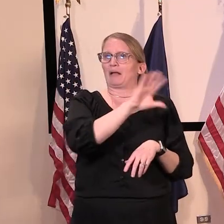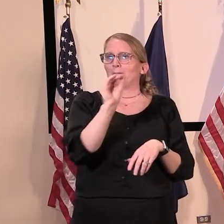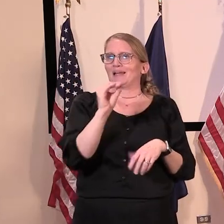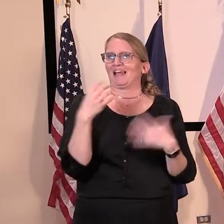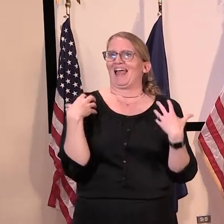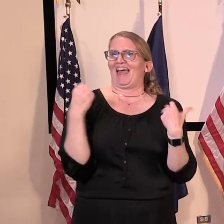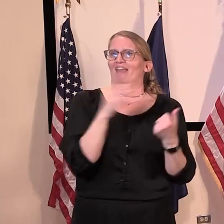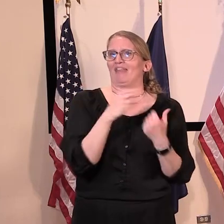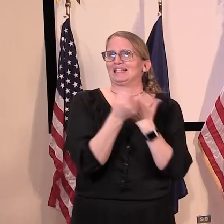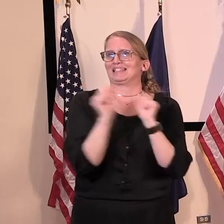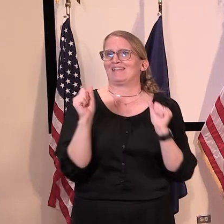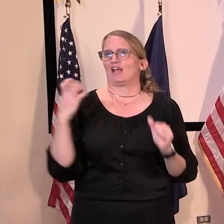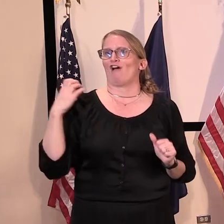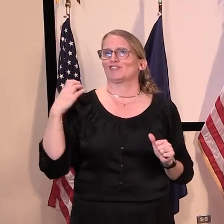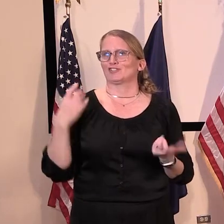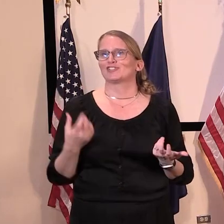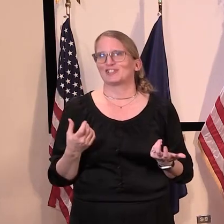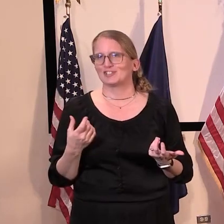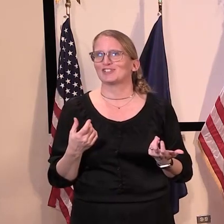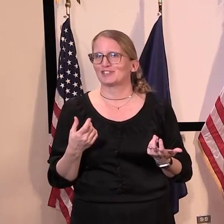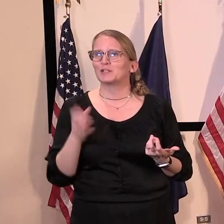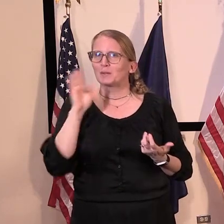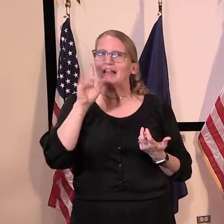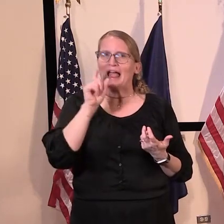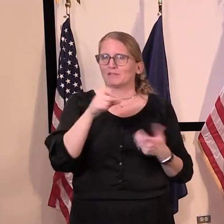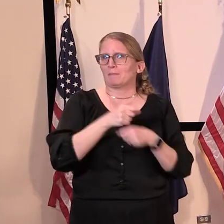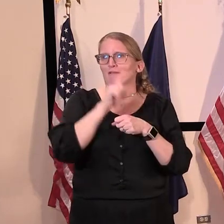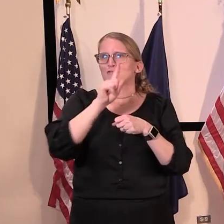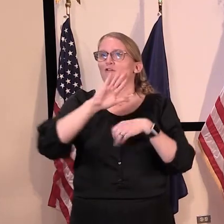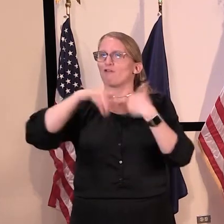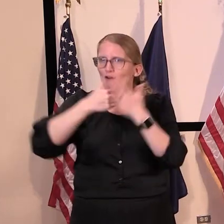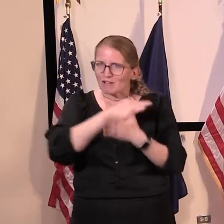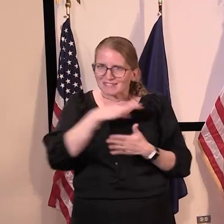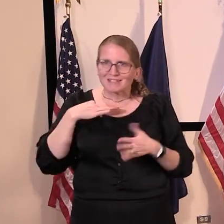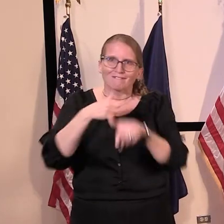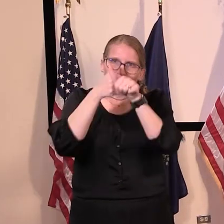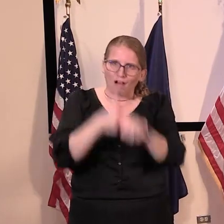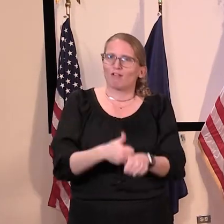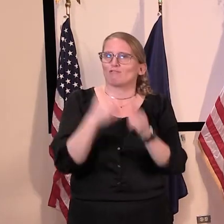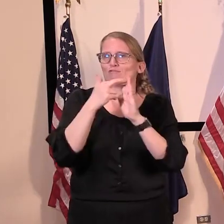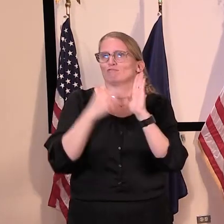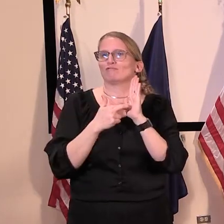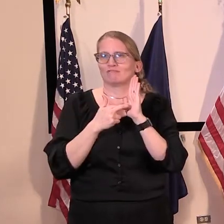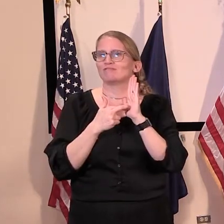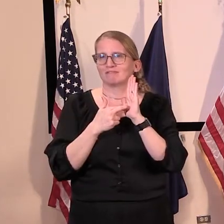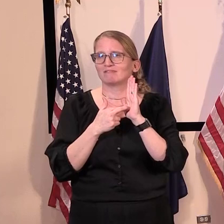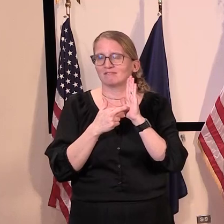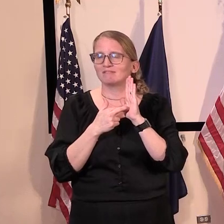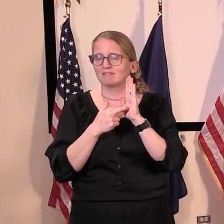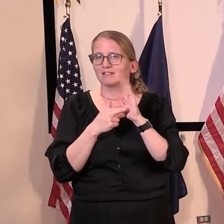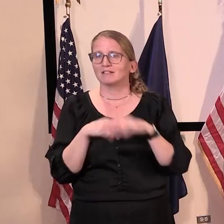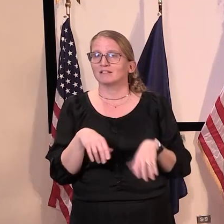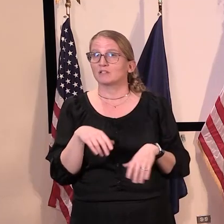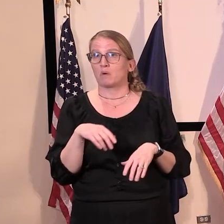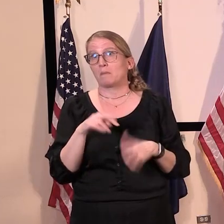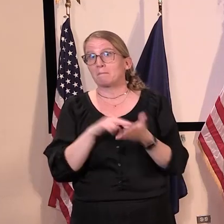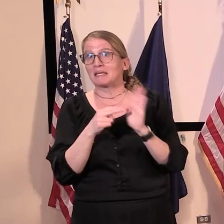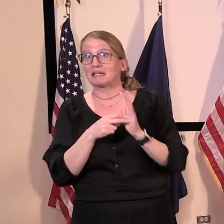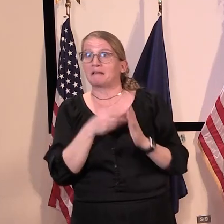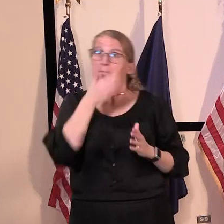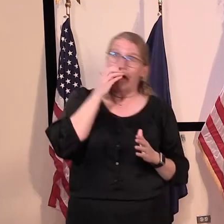particular, uh, that will have to make sure that all of the guidelines are being followed. It's not just, uh, the facial